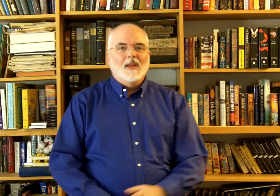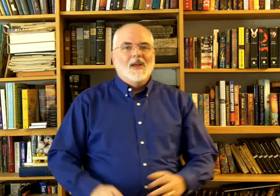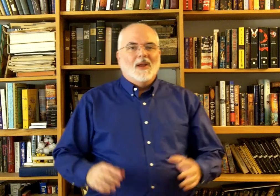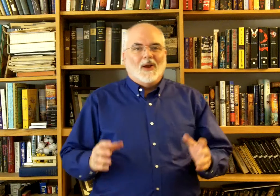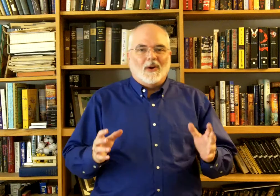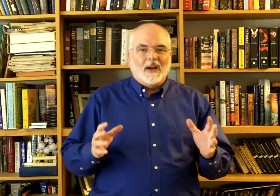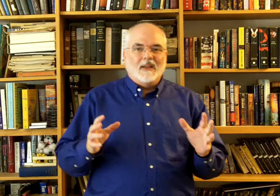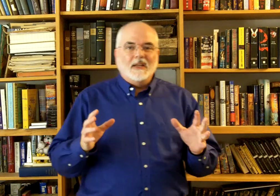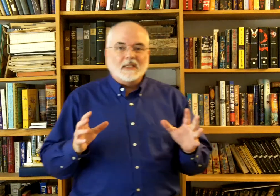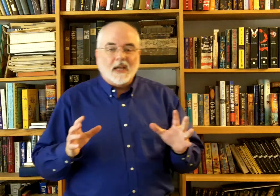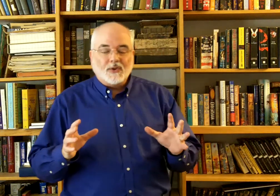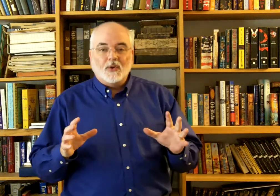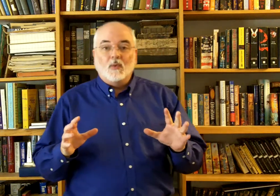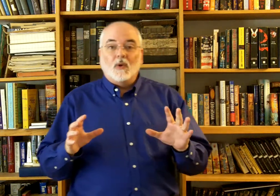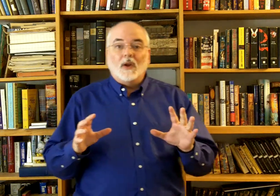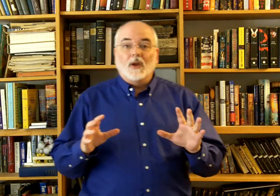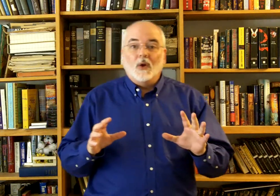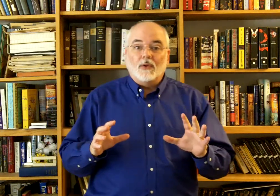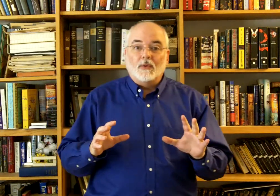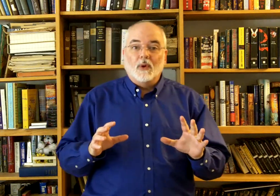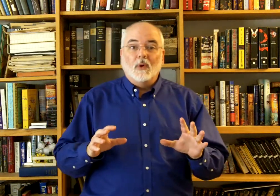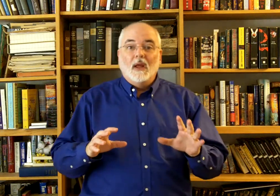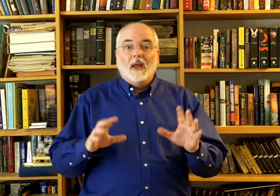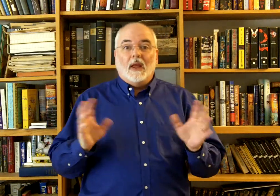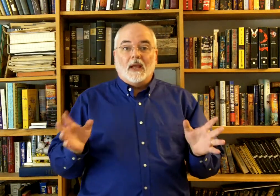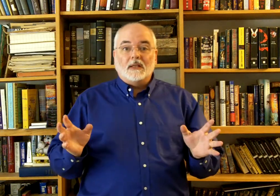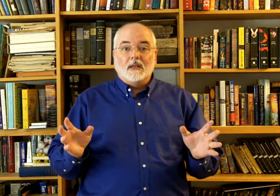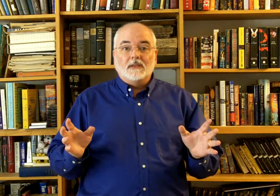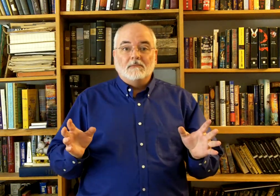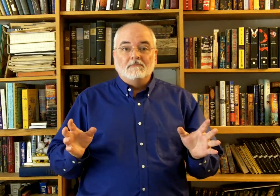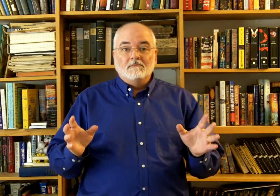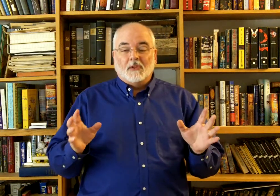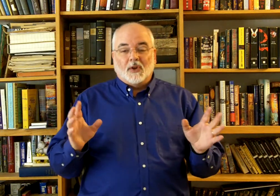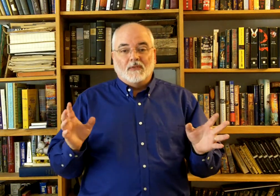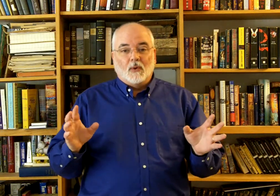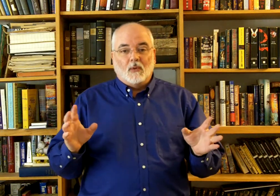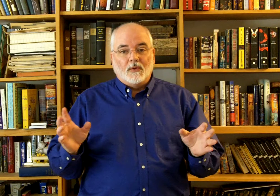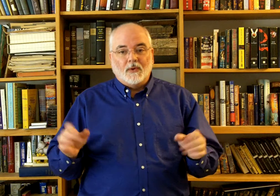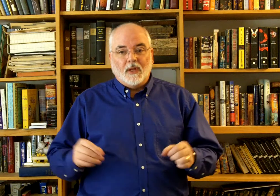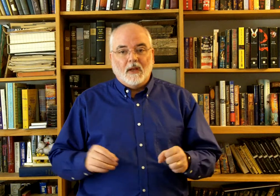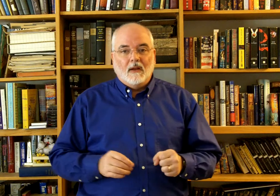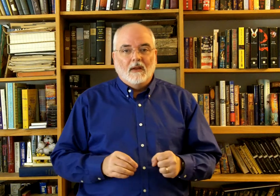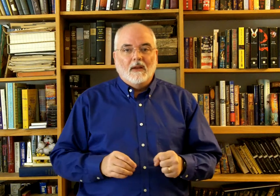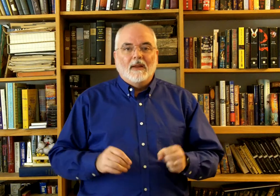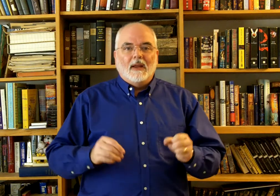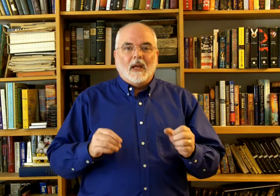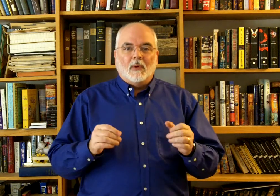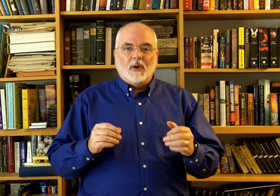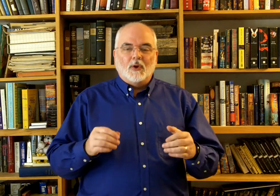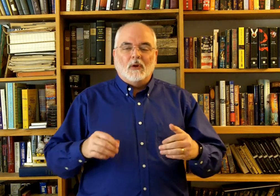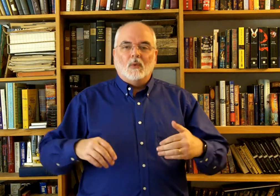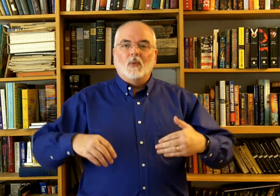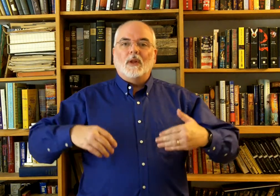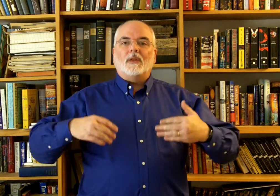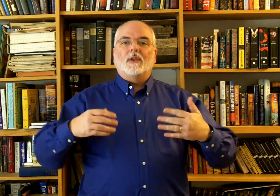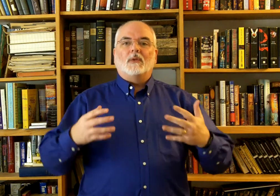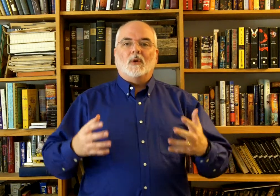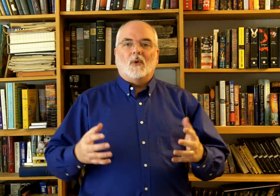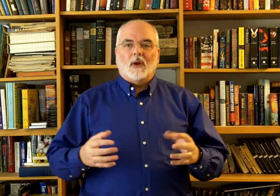Alright, in this section we're going to go through Exodus 34, 1-10, and we're going to do it with the recording